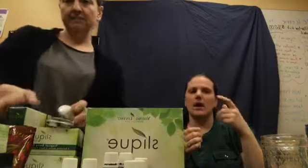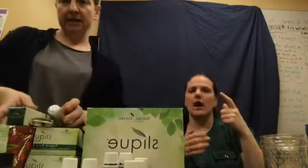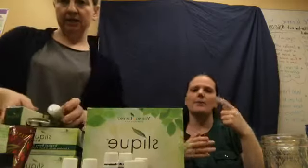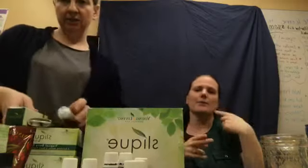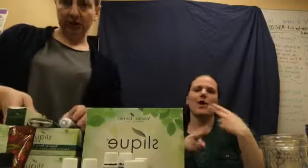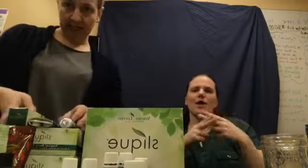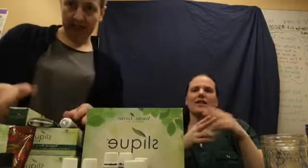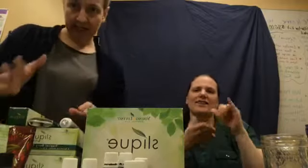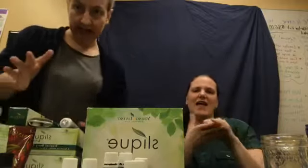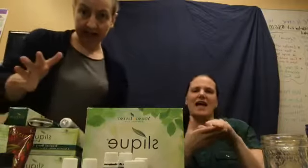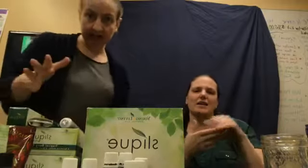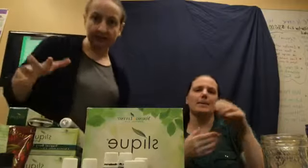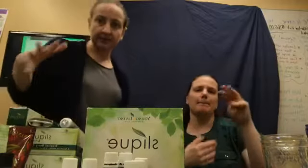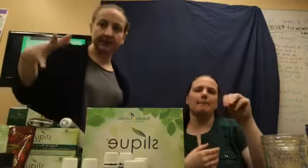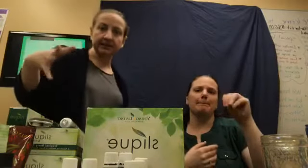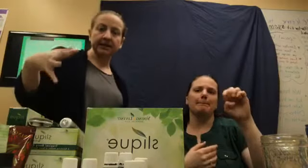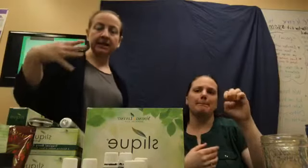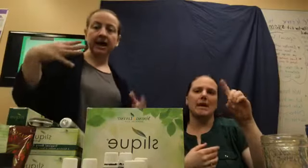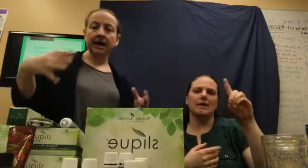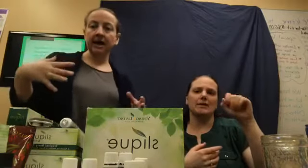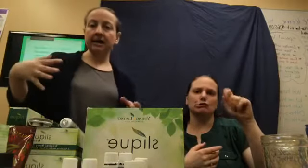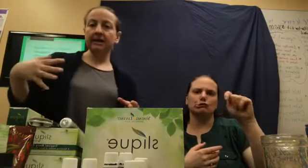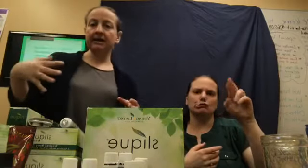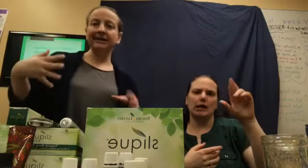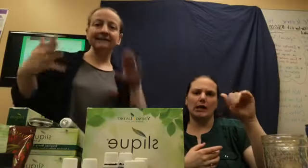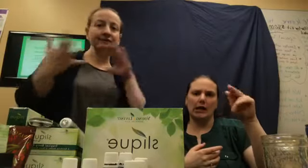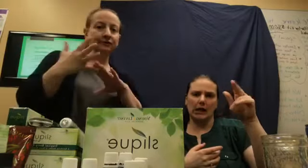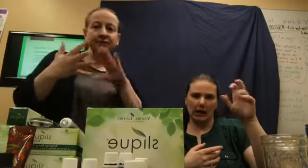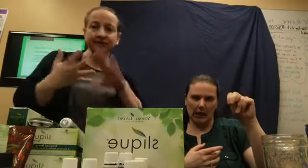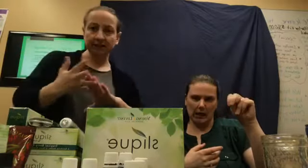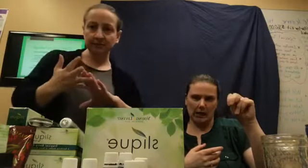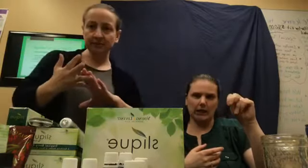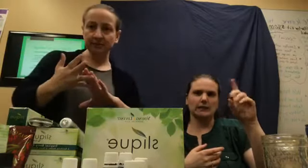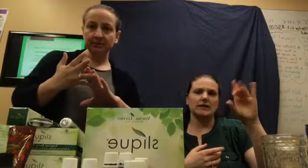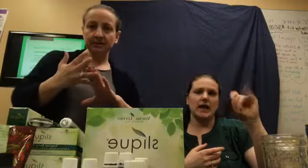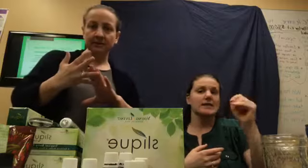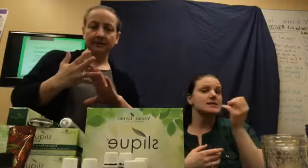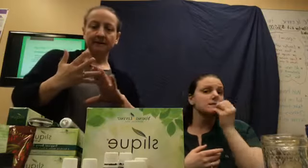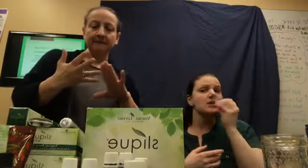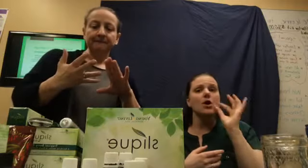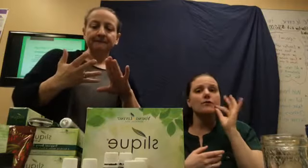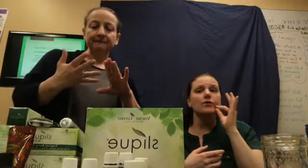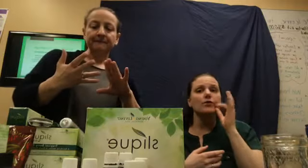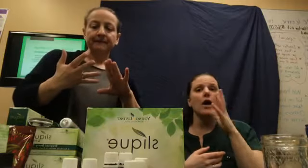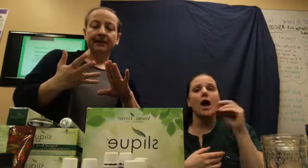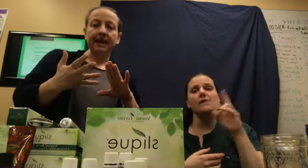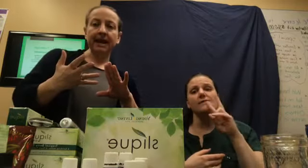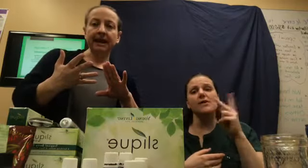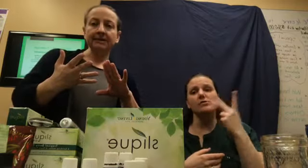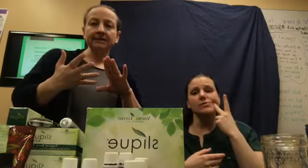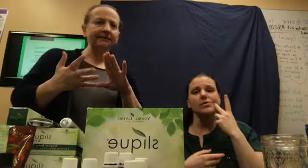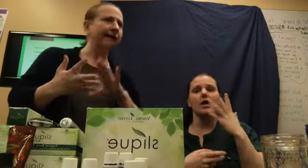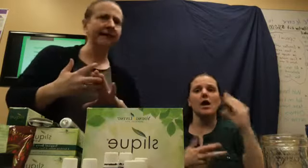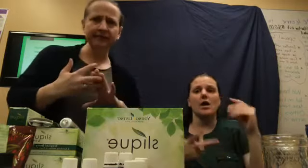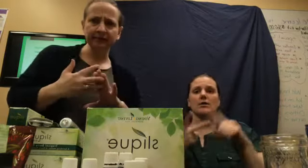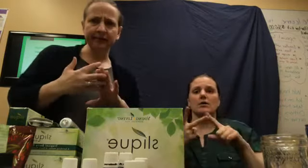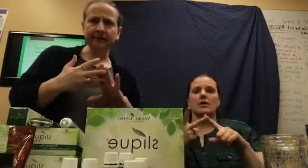Mediterranean diet. So, basically, I eat fruits and vegetables. And, olive oil.